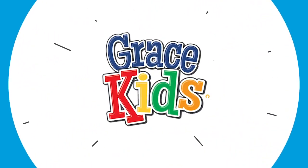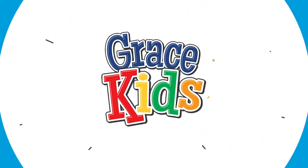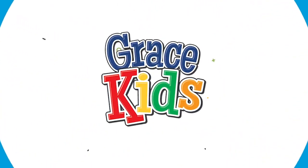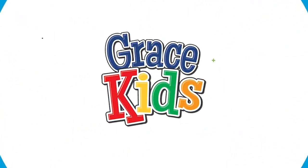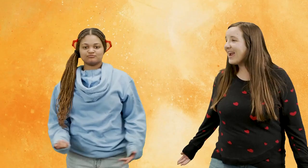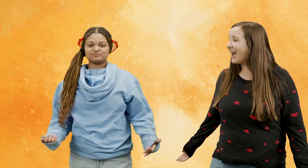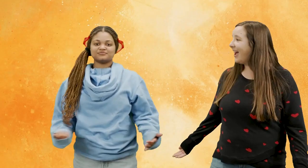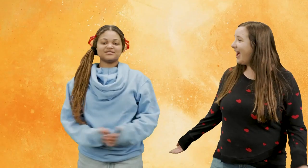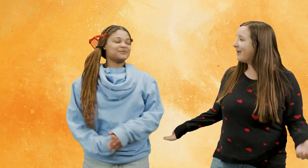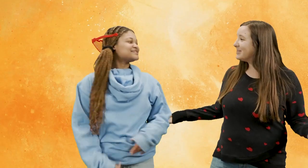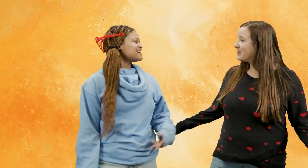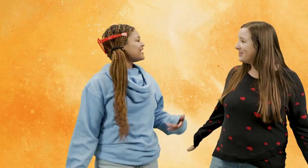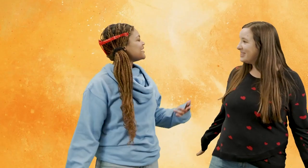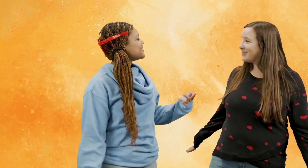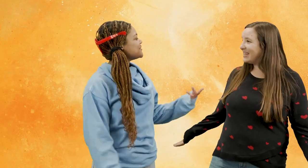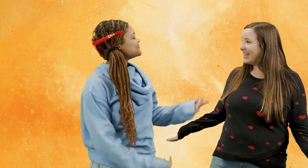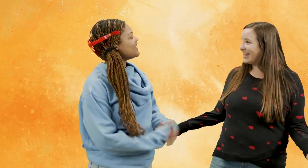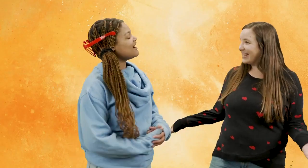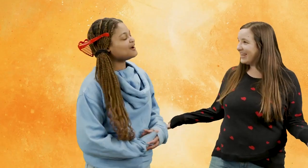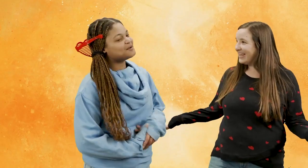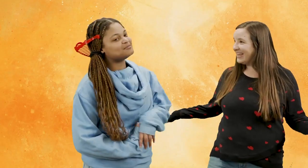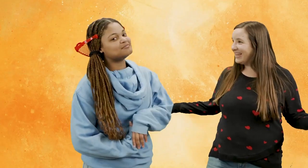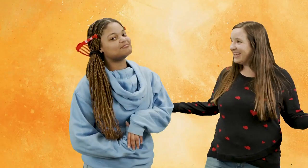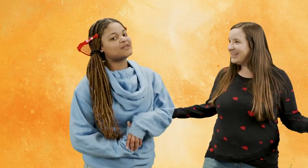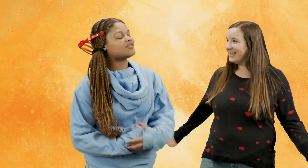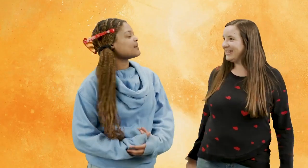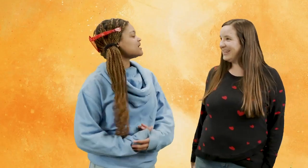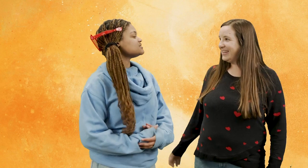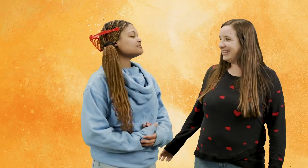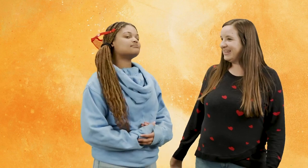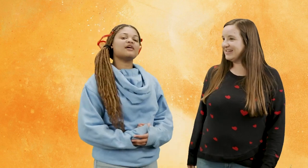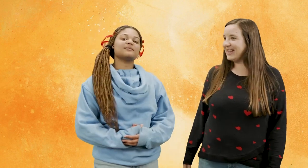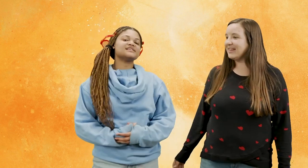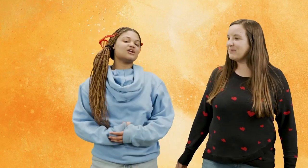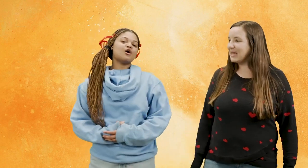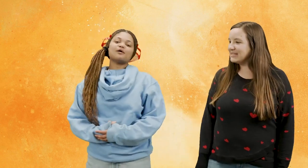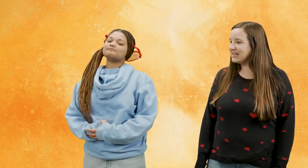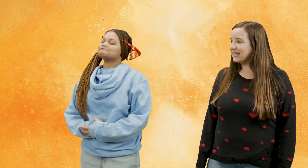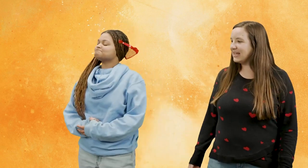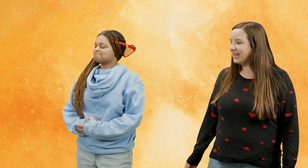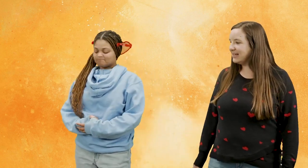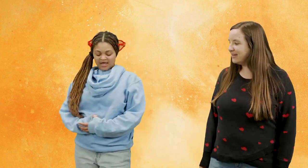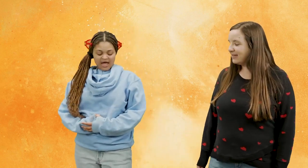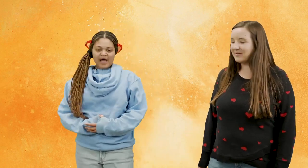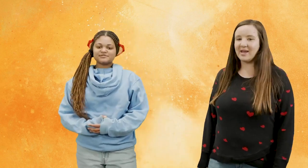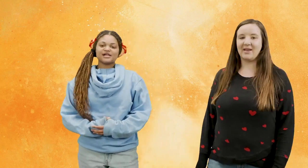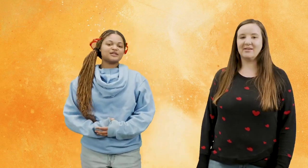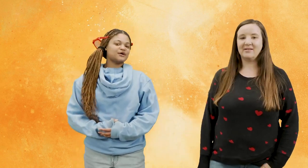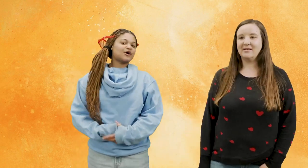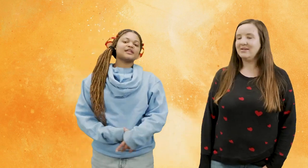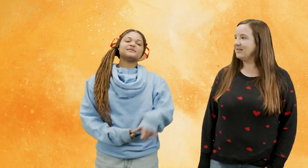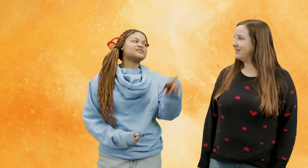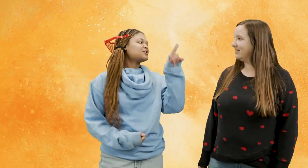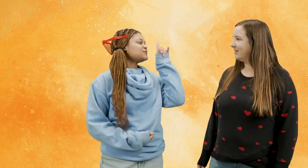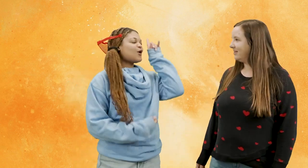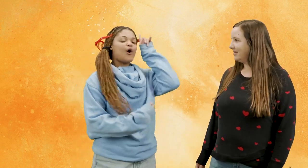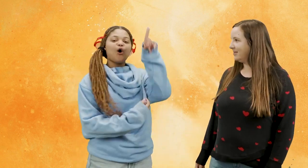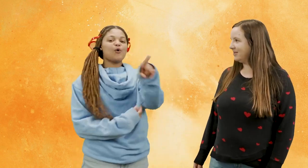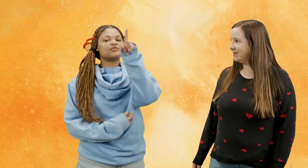ka how was school this week um not the best not the best again okay i'm telling okay let me tell you the whole thing